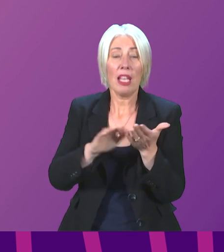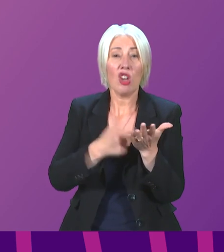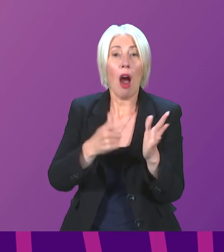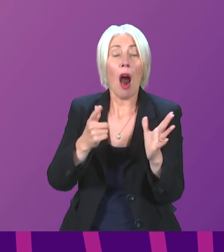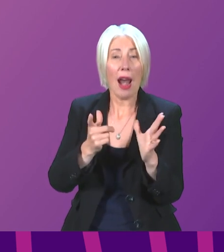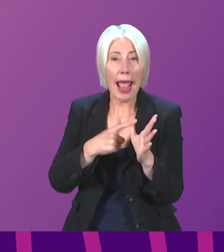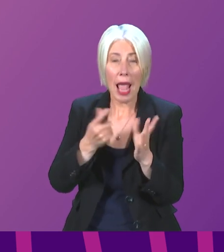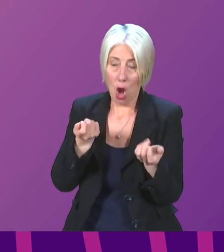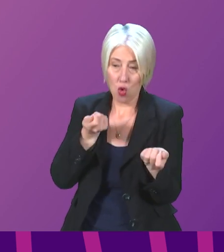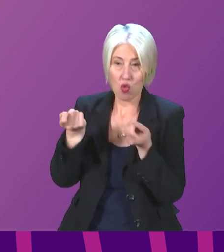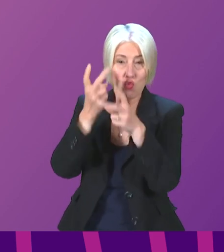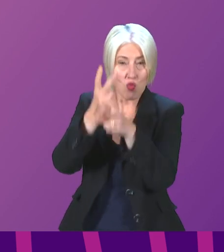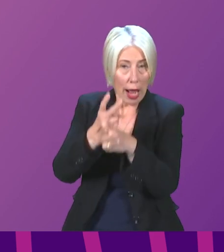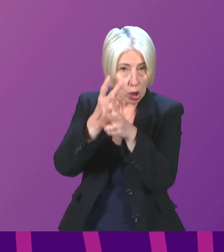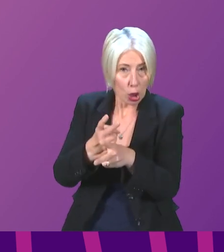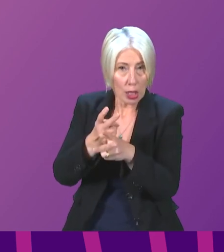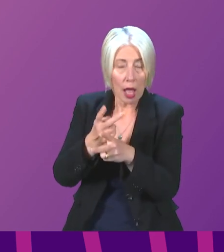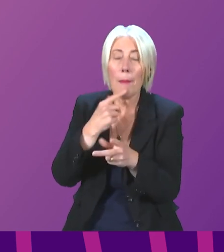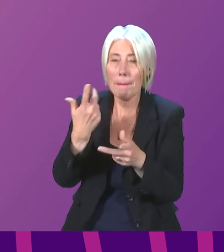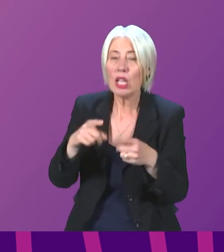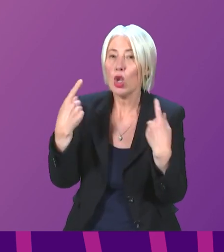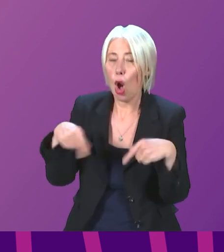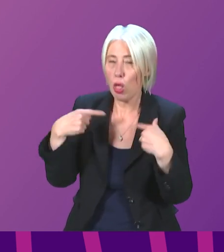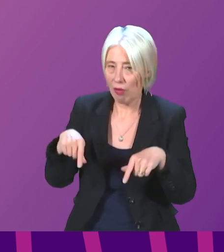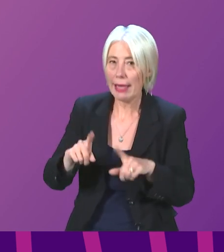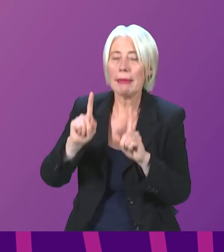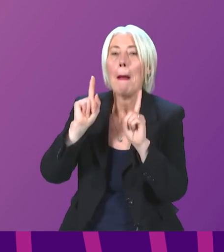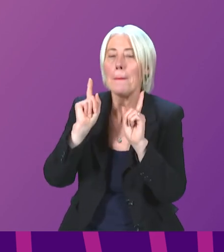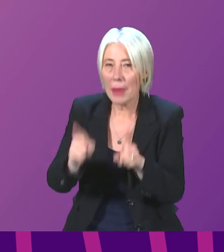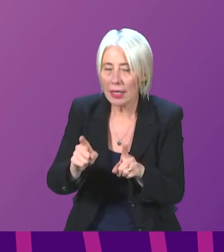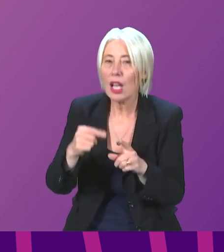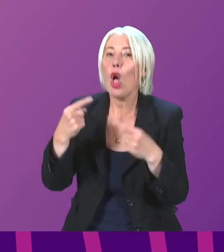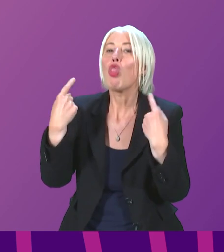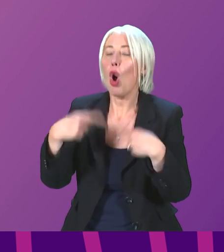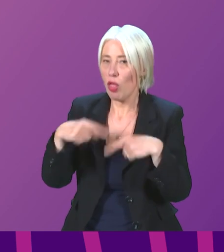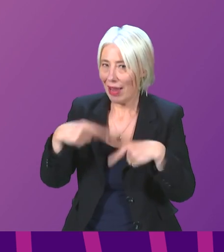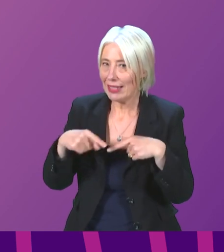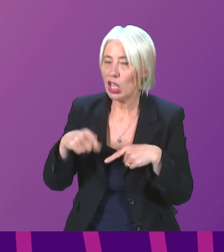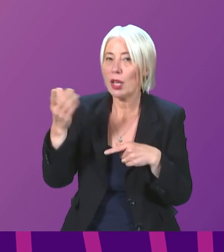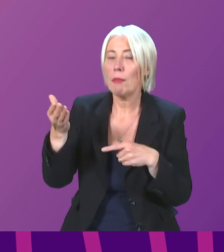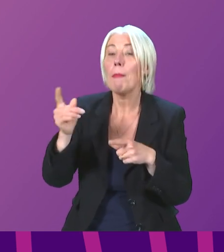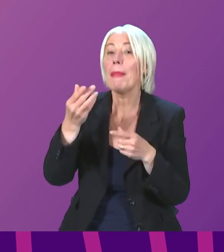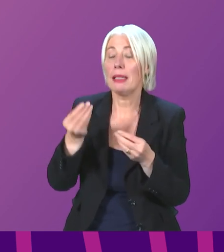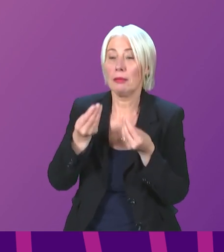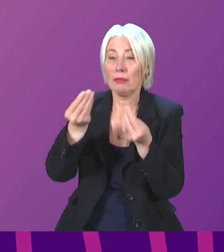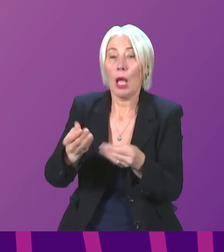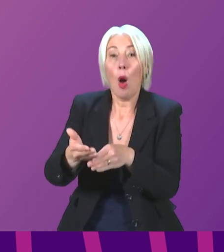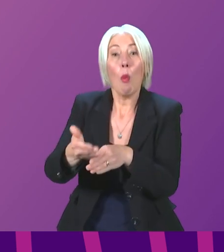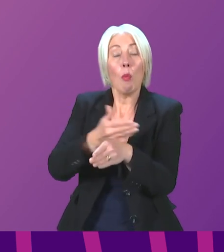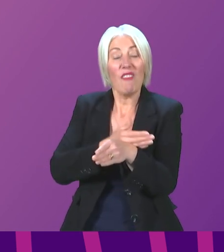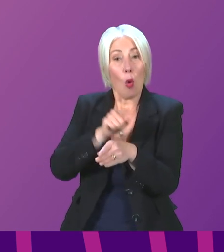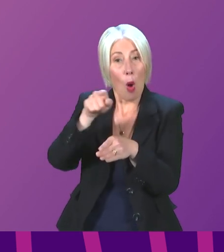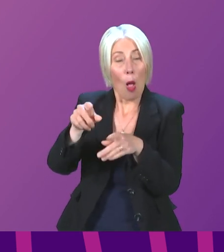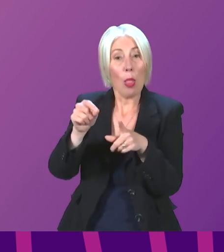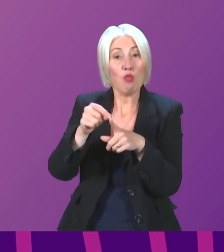regulatory, a conditional marketing authorisation. But, of course, that authorisation was given before the prophylaxis,